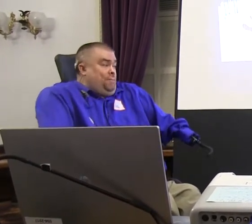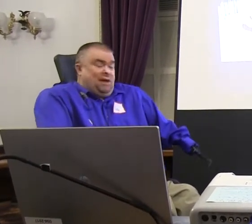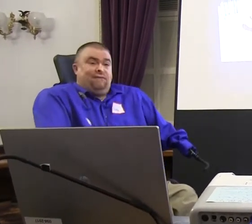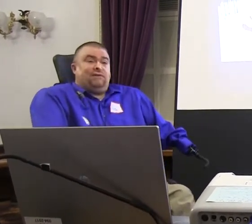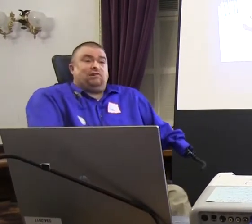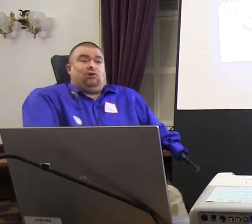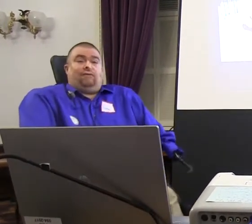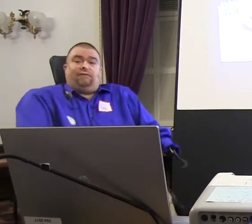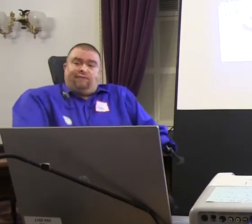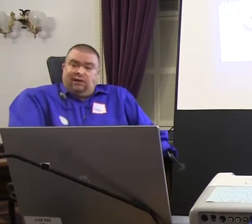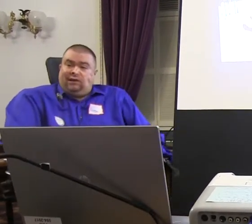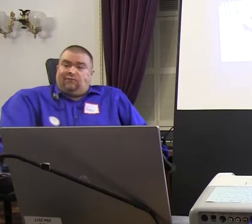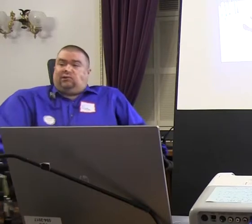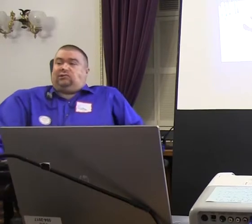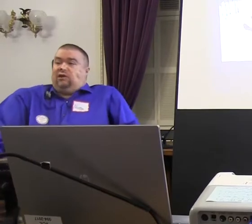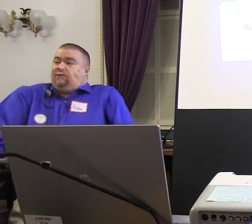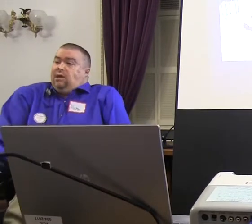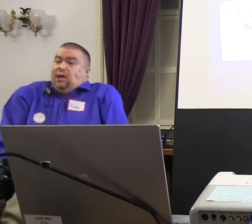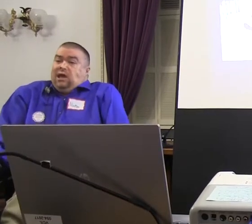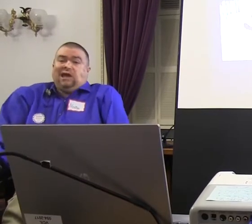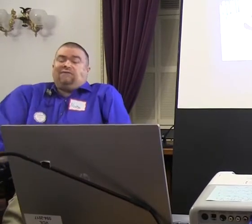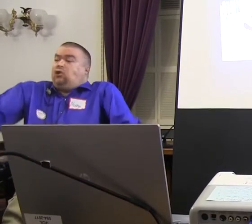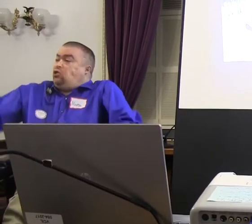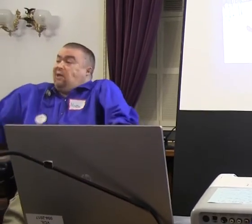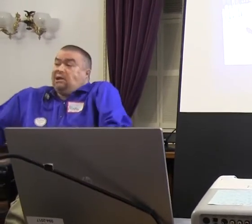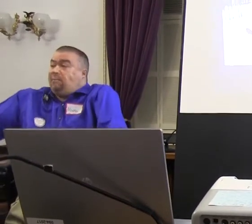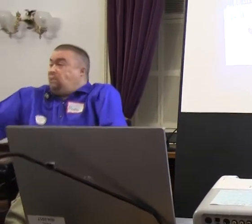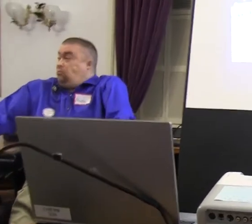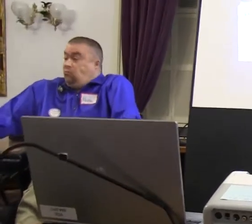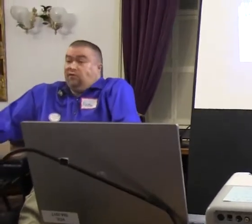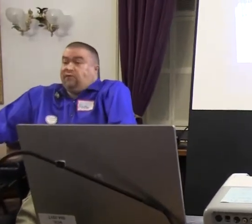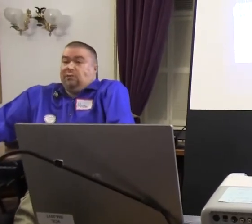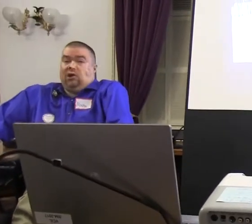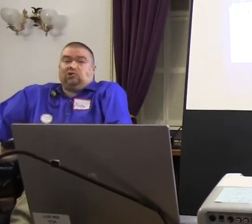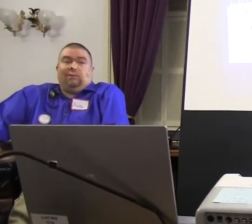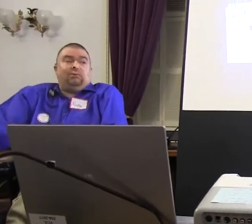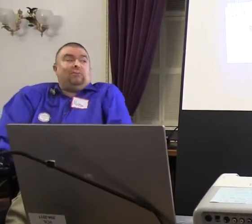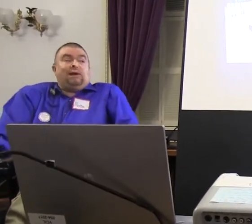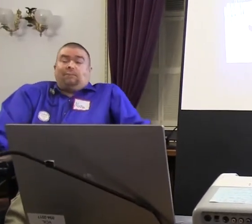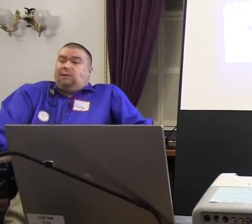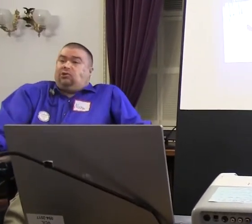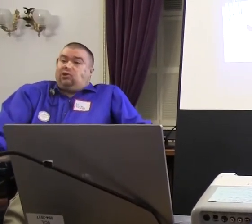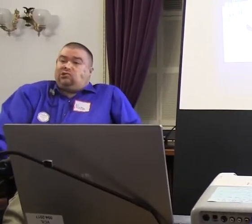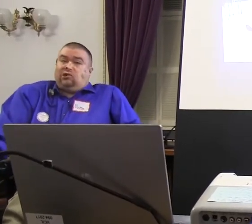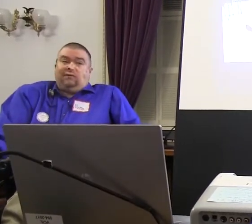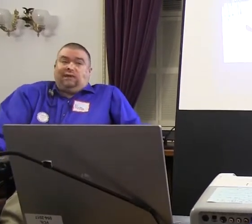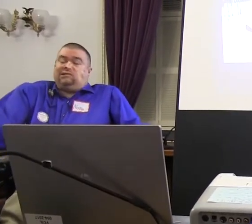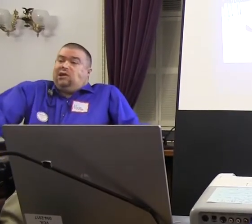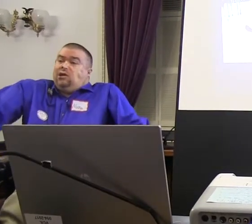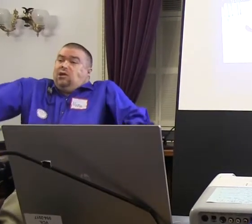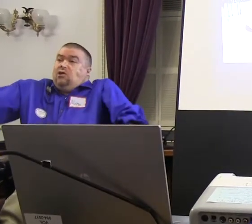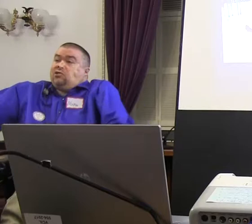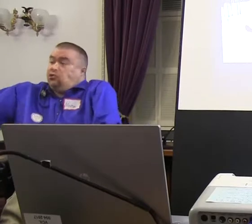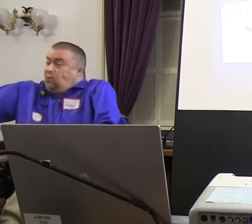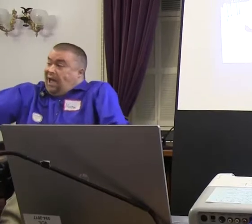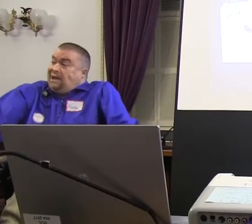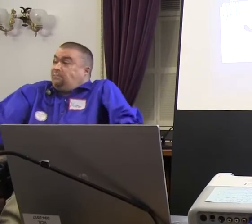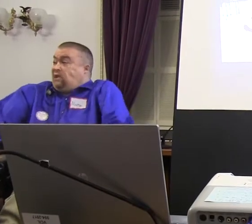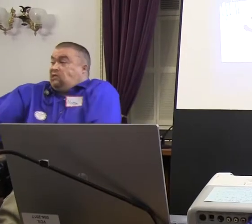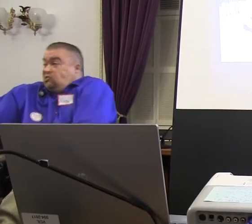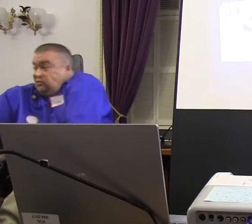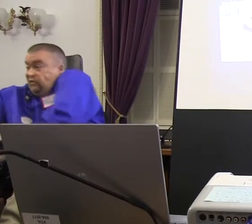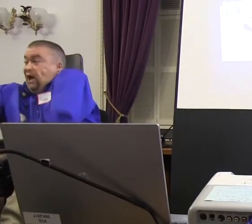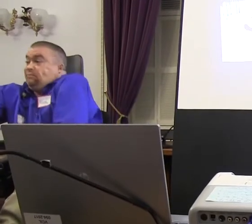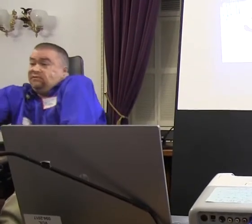being physical, feeling for yourself. Even though you might not be able to move very much or maybe you might not be able to do certain things, through